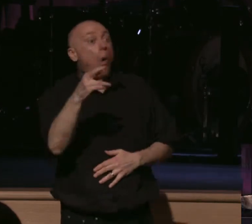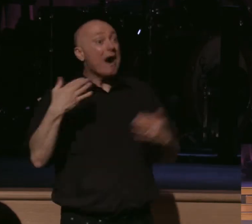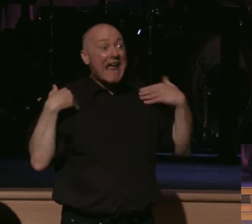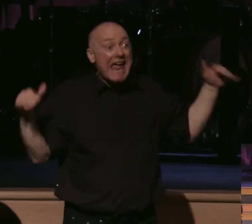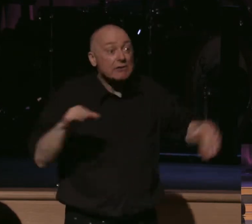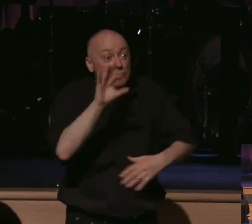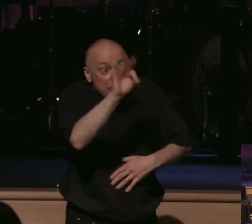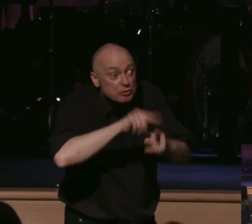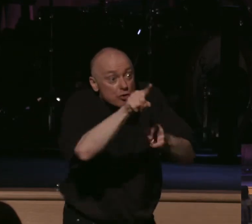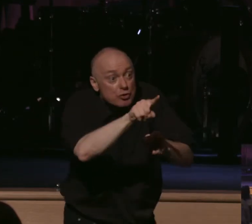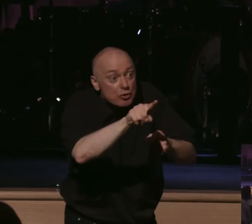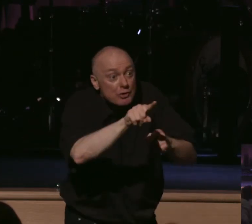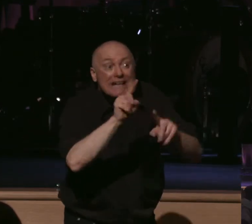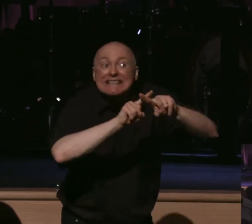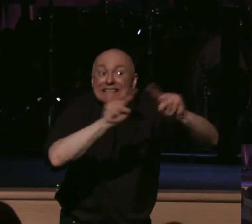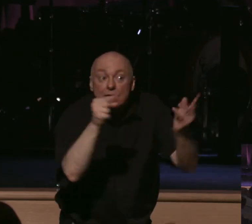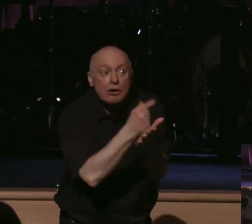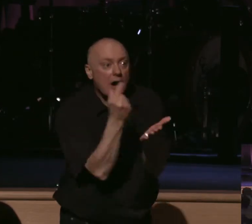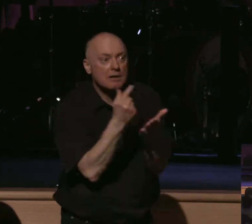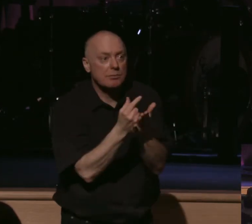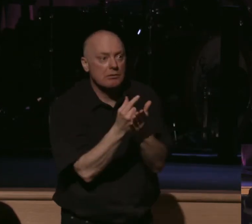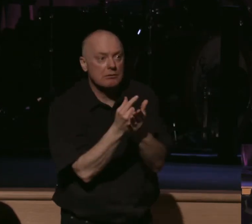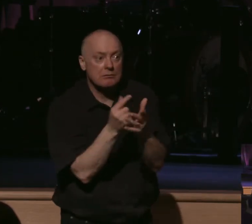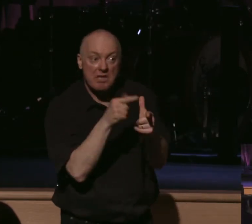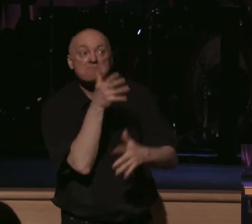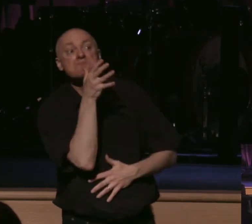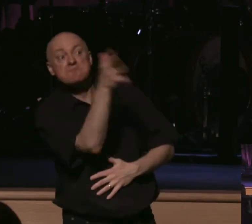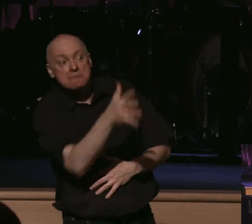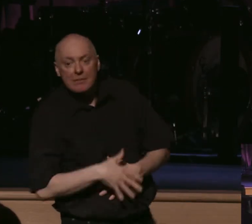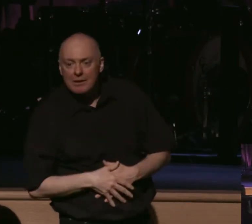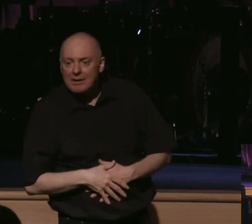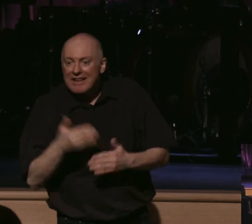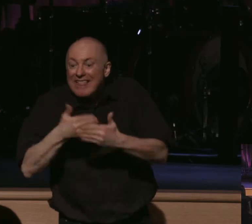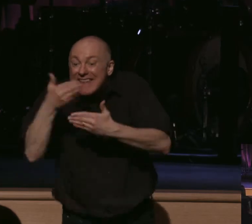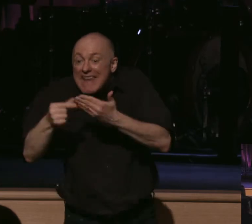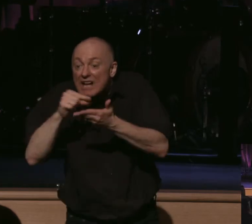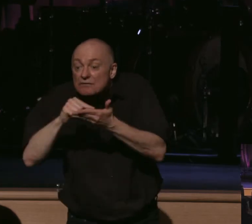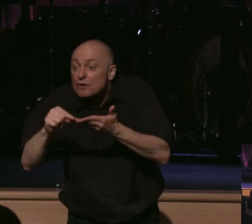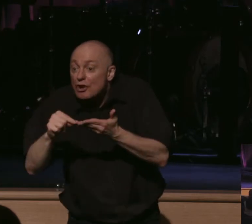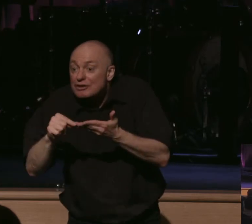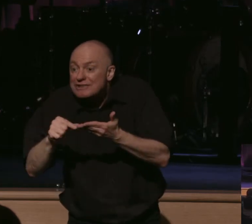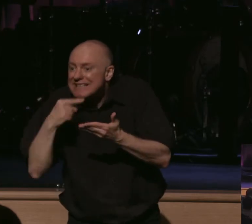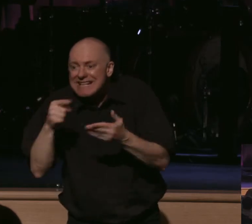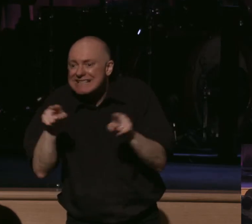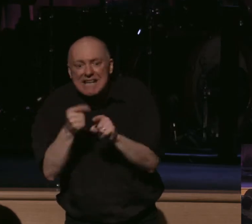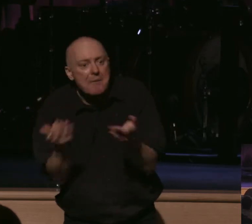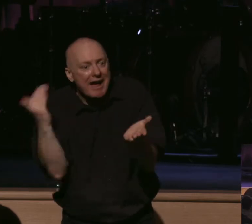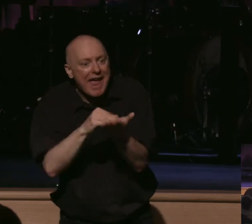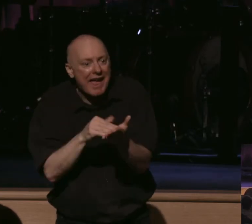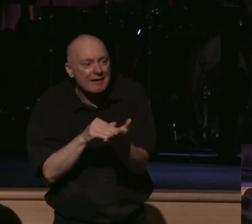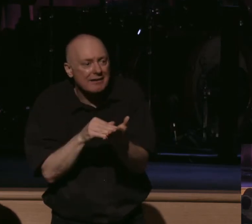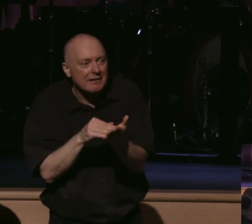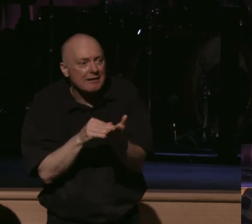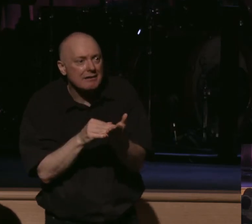say something, let us be accursed. And just in case you didn't get it, in the very next verse, he says the very same thing again. Let him be accursed.